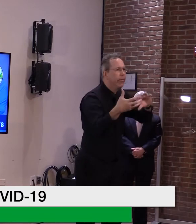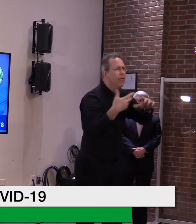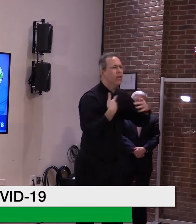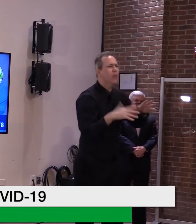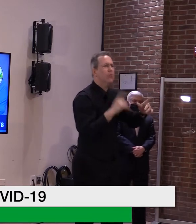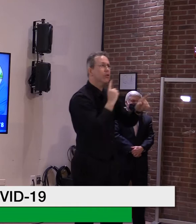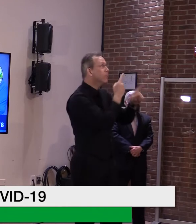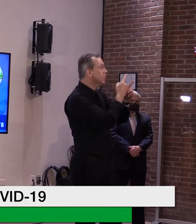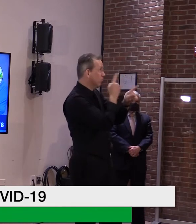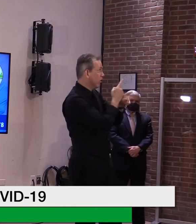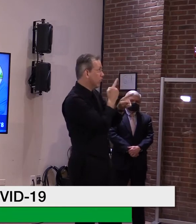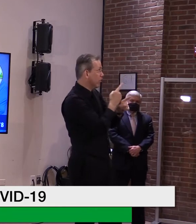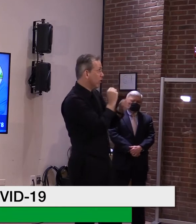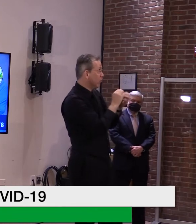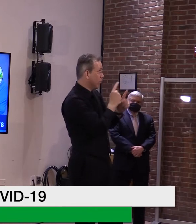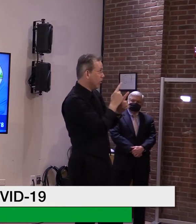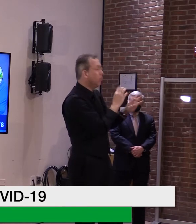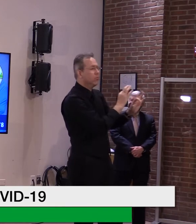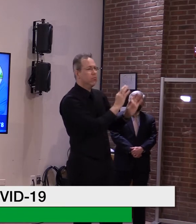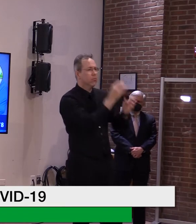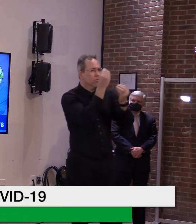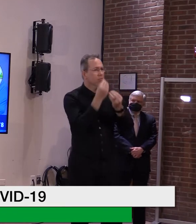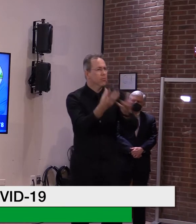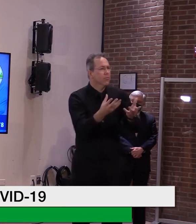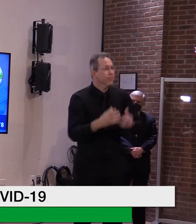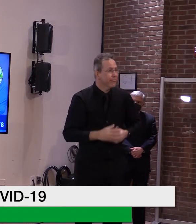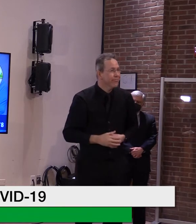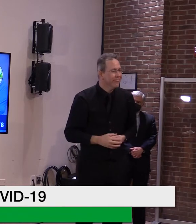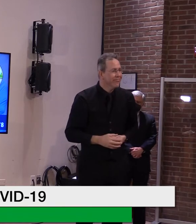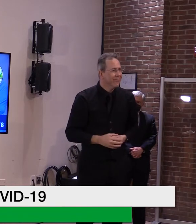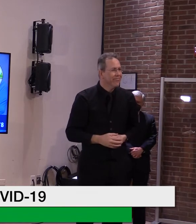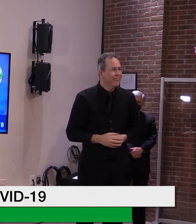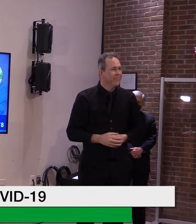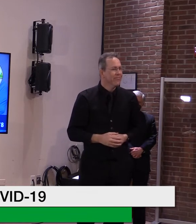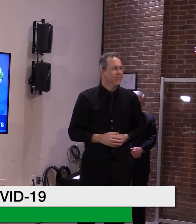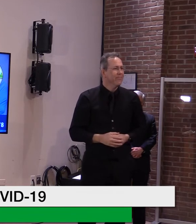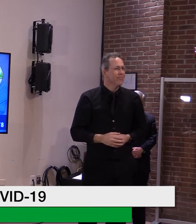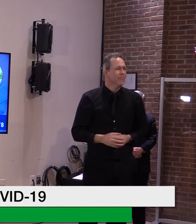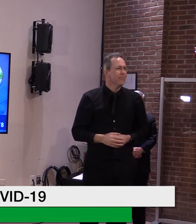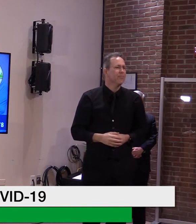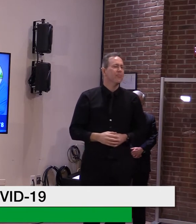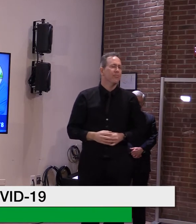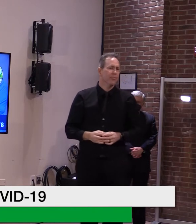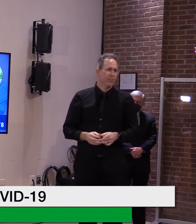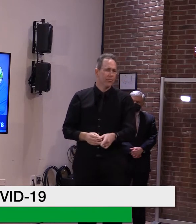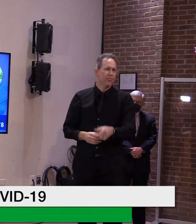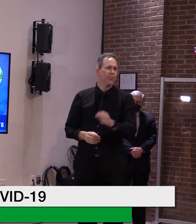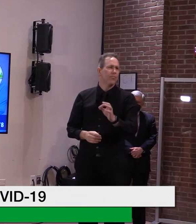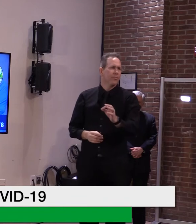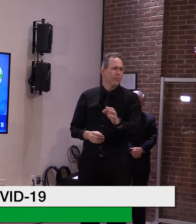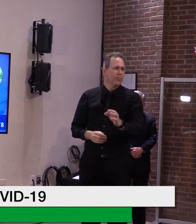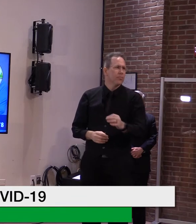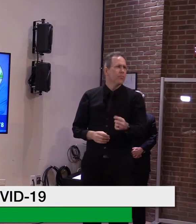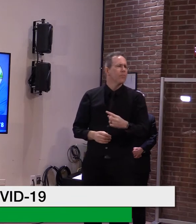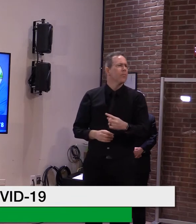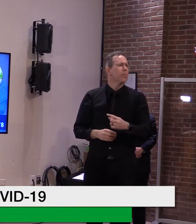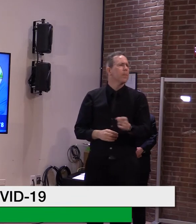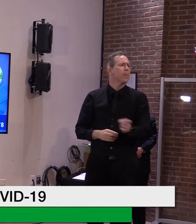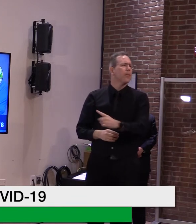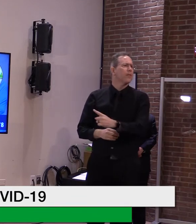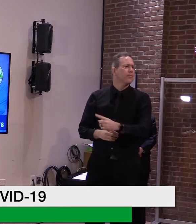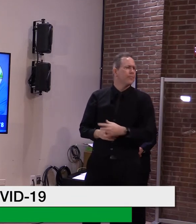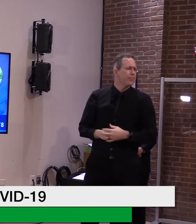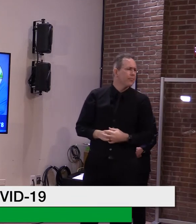So stay tuned. Be patient. Yeah. When it comes to teachers being eligible for the vaccine, are substitute teachers